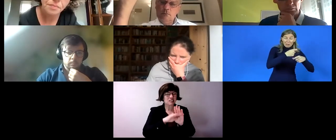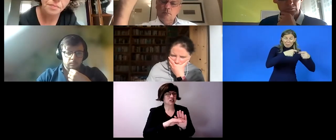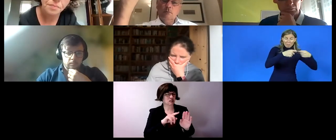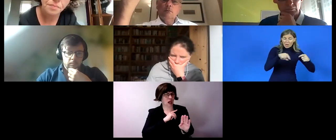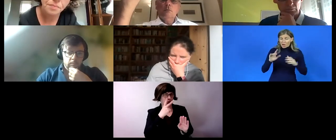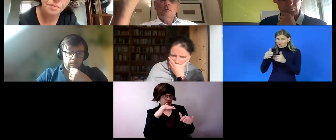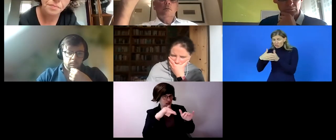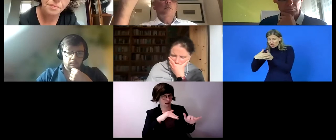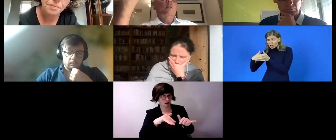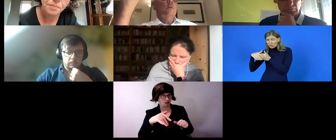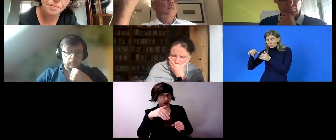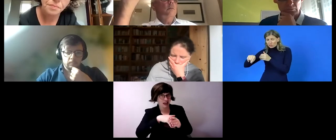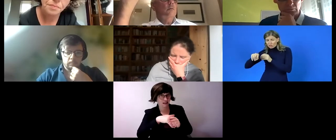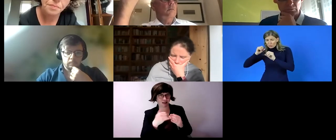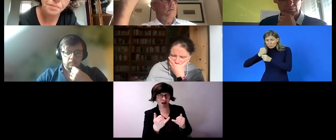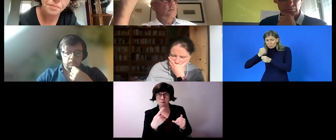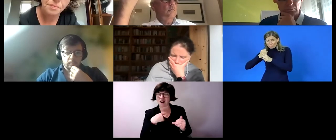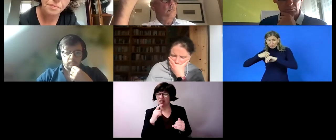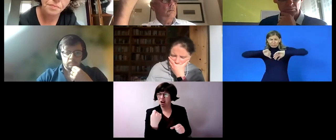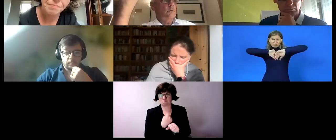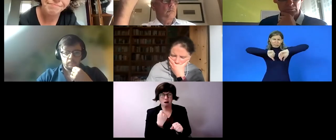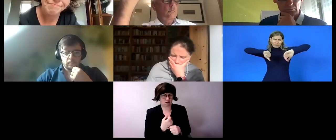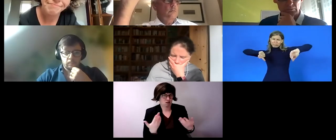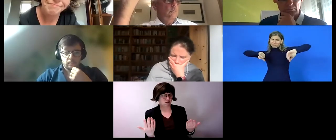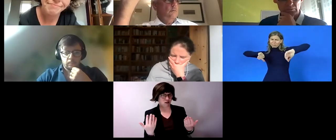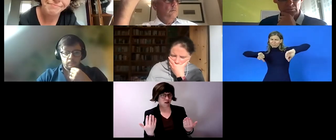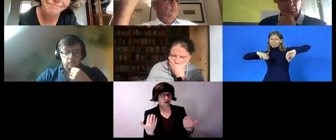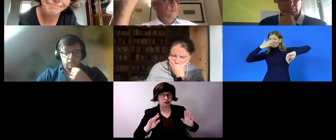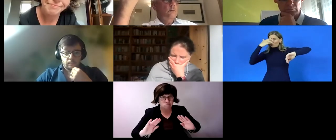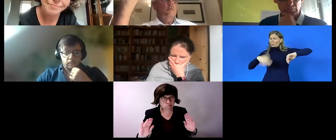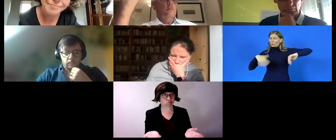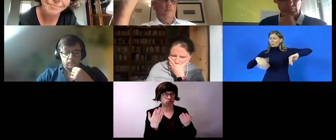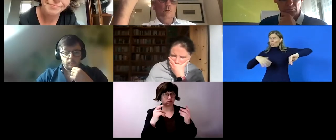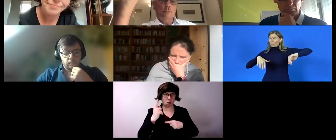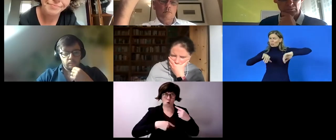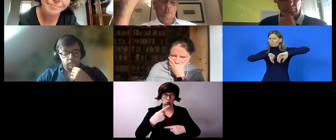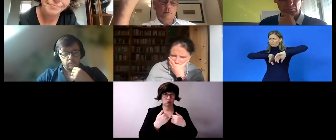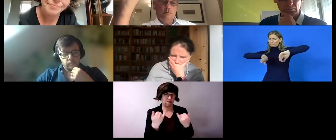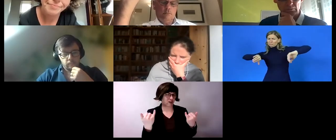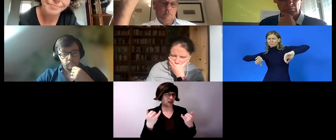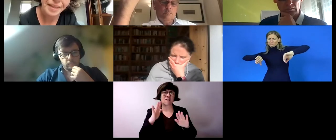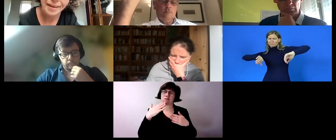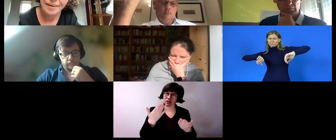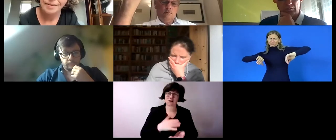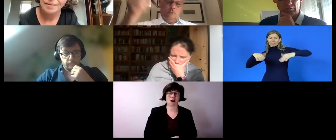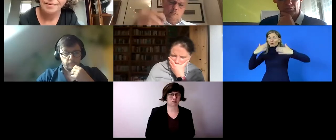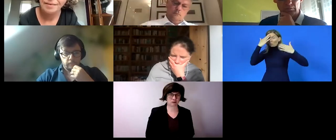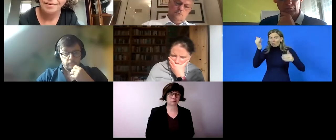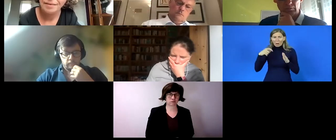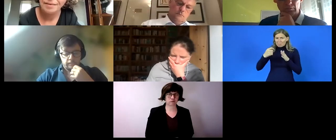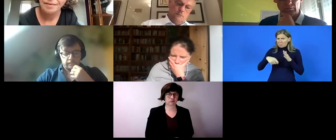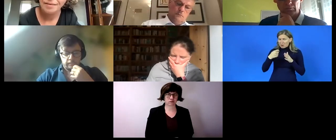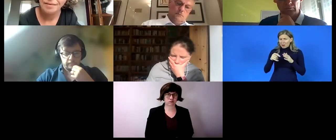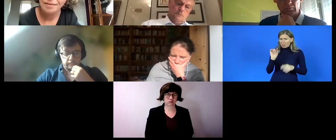labor market by offering projects but um to very little avail i mean we we haven't quite